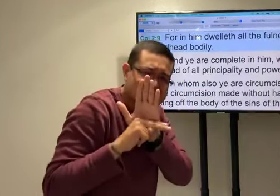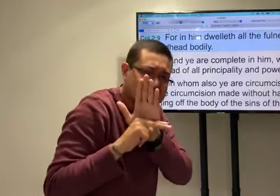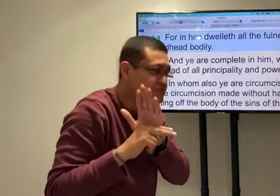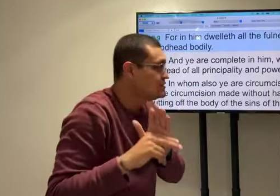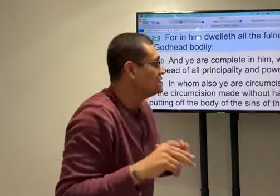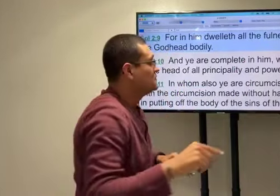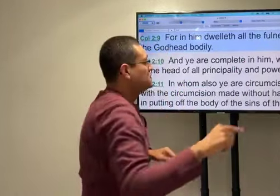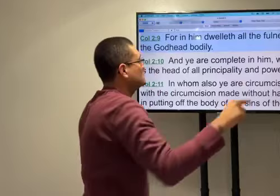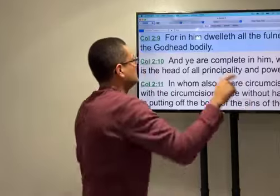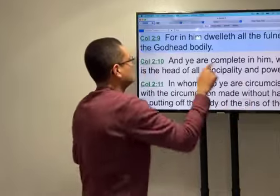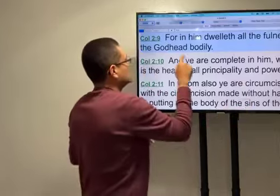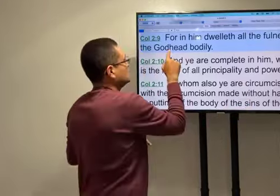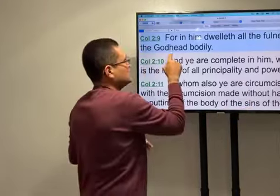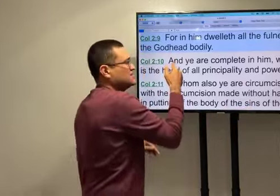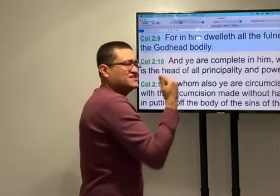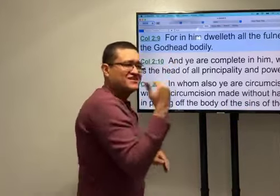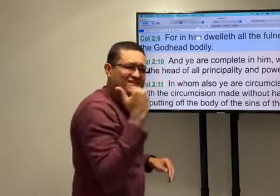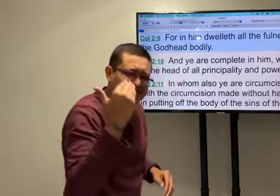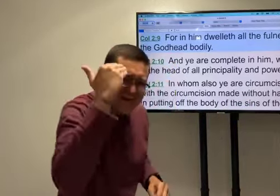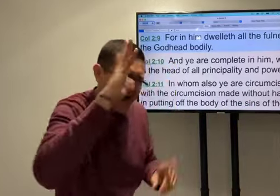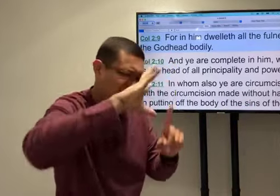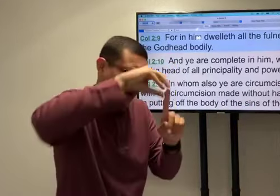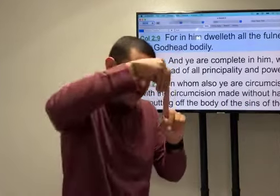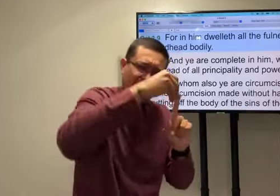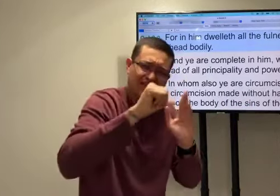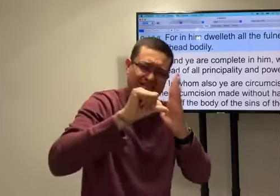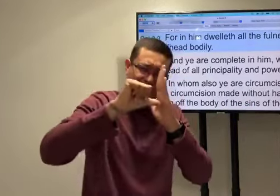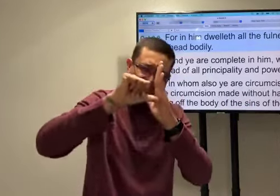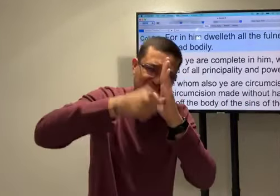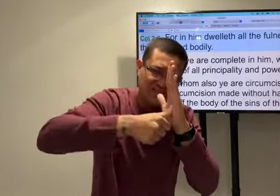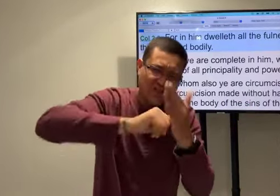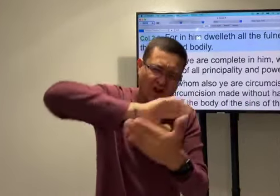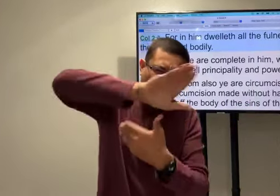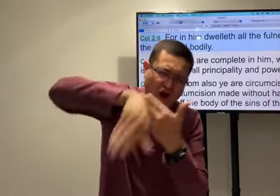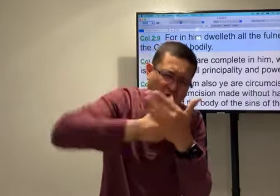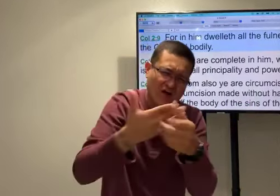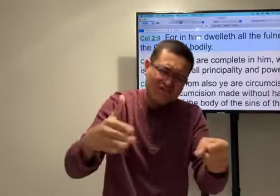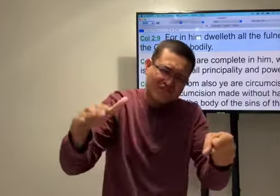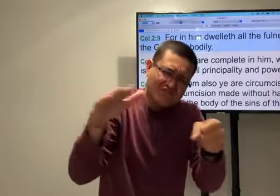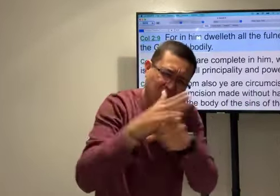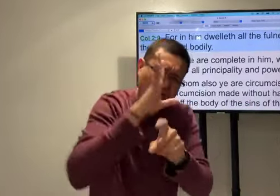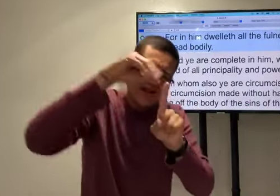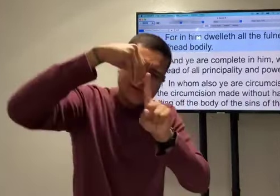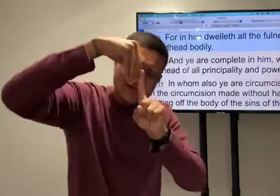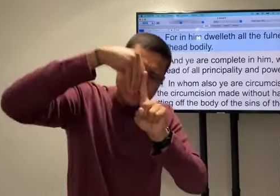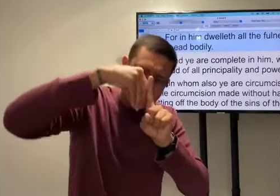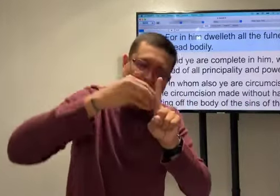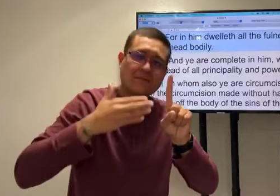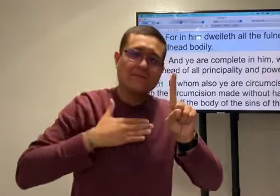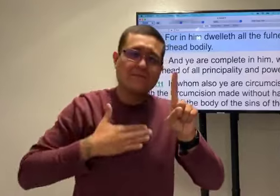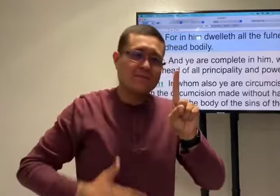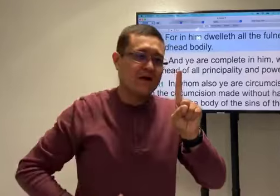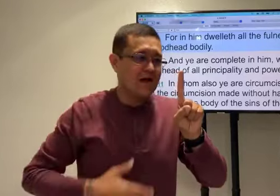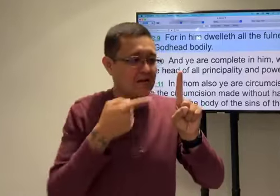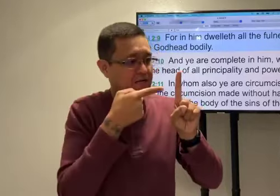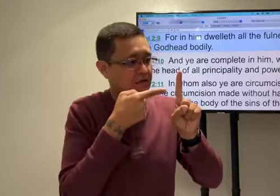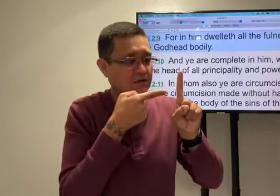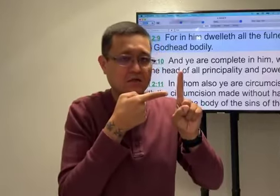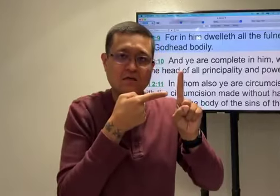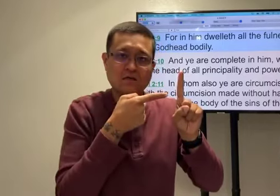Fullness. Fullness. The Godhead. The Godhead. And